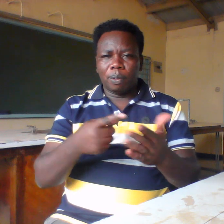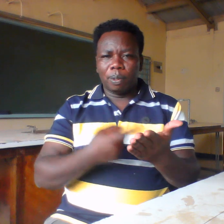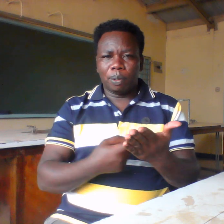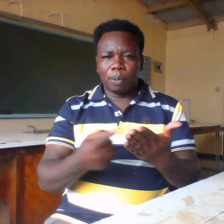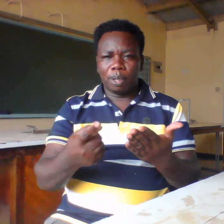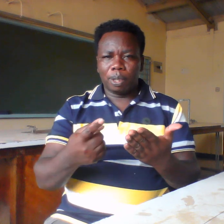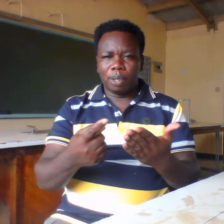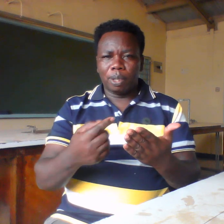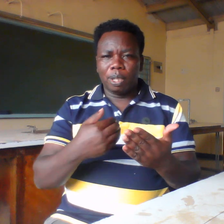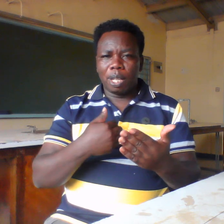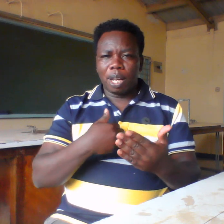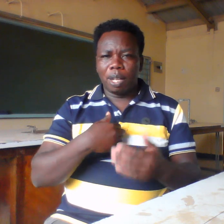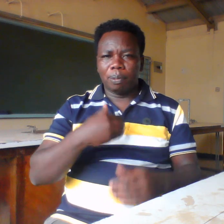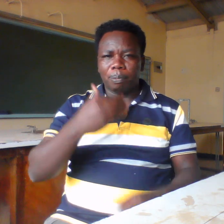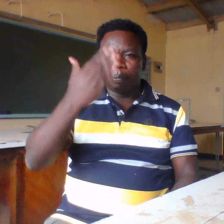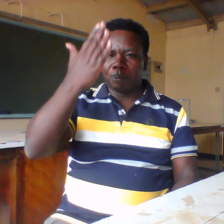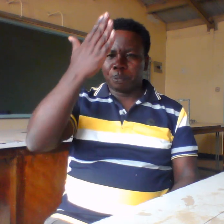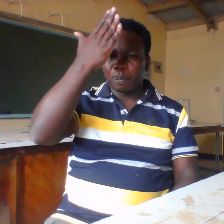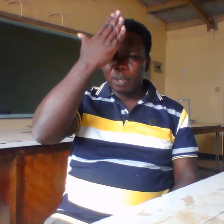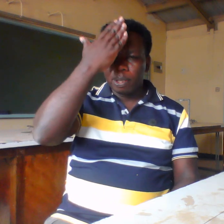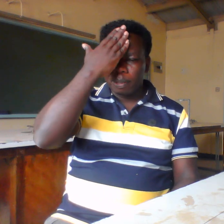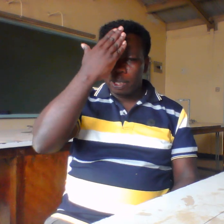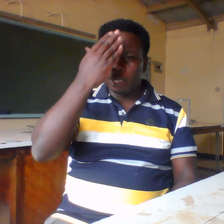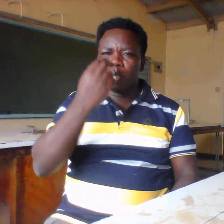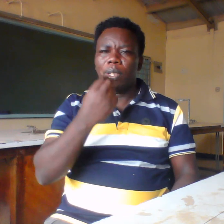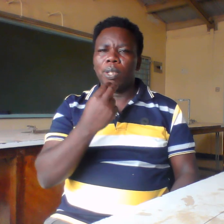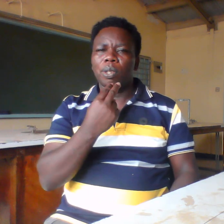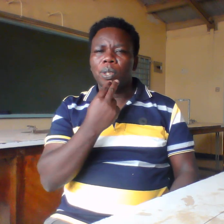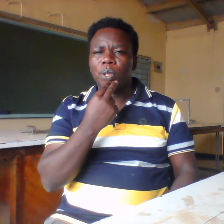day and then i get to sunday this is monthly